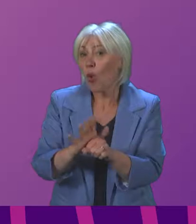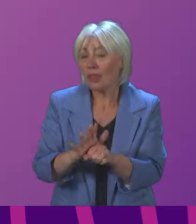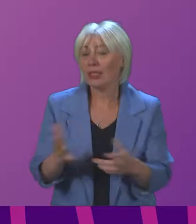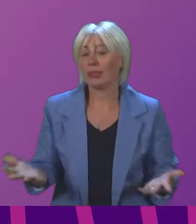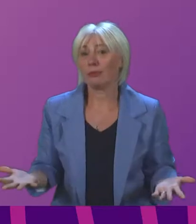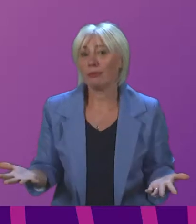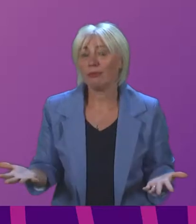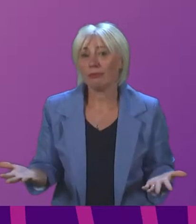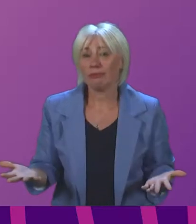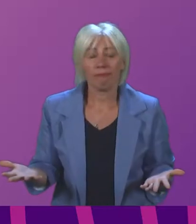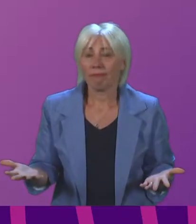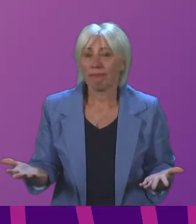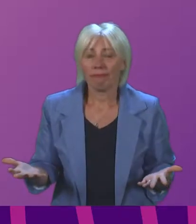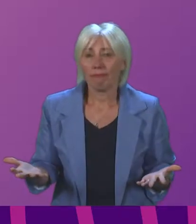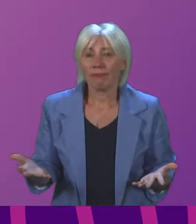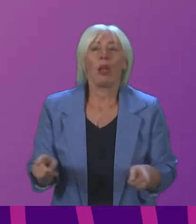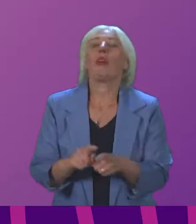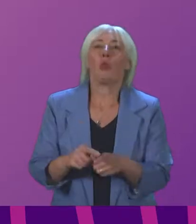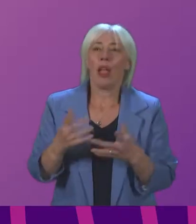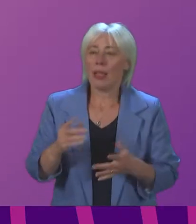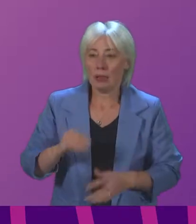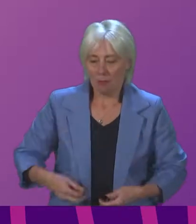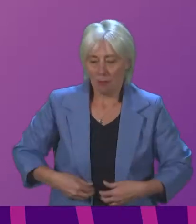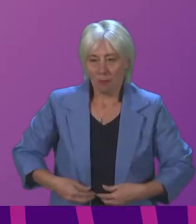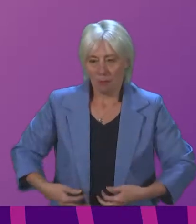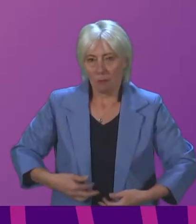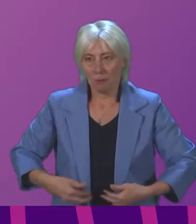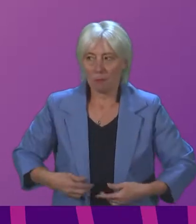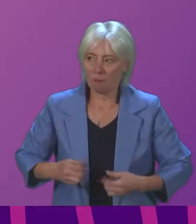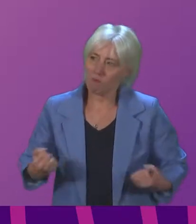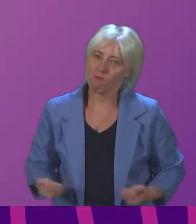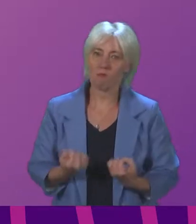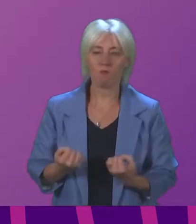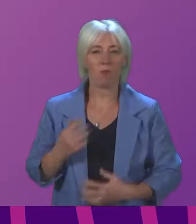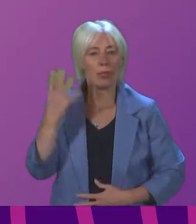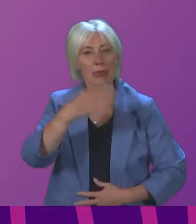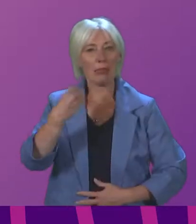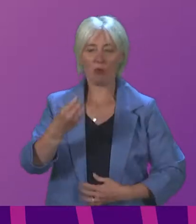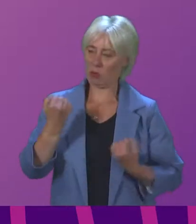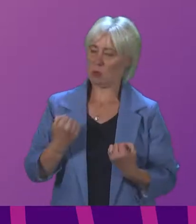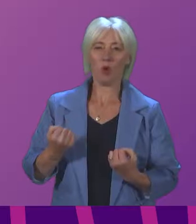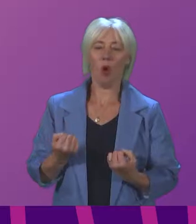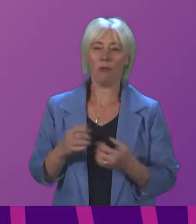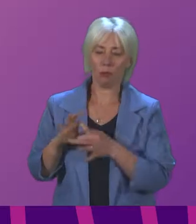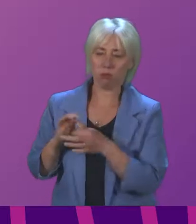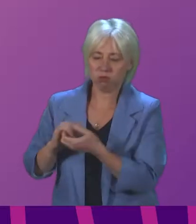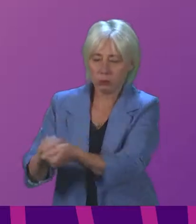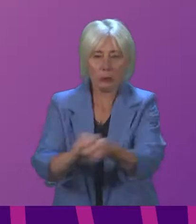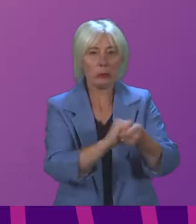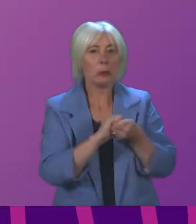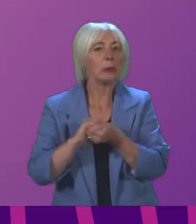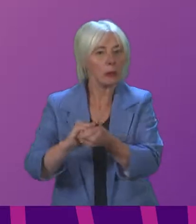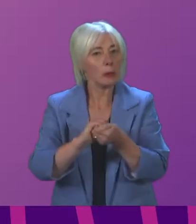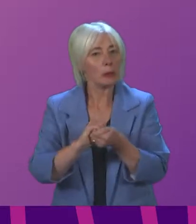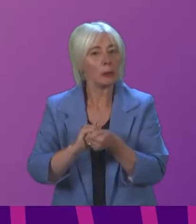It has also rekindled a new spirit of social solidarity. Only last week, the committee heard at